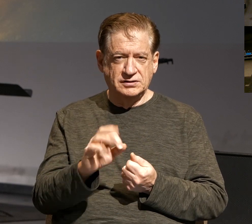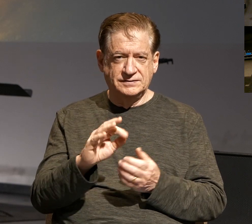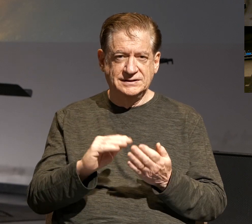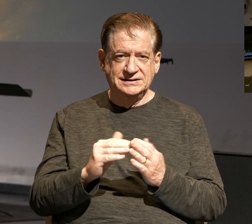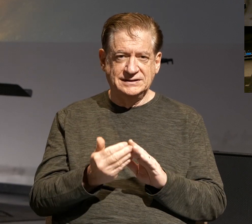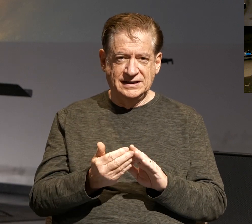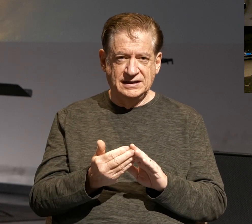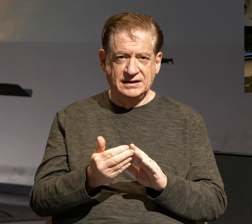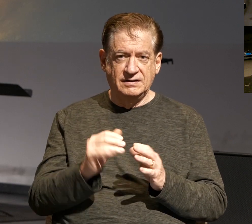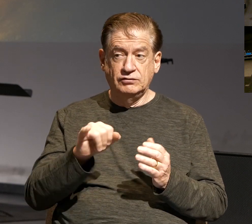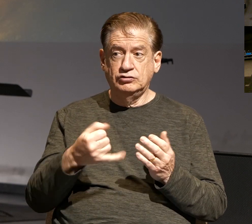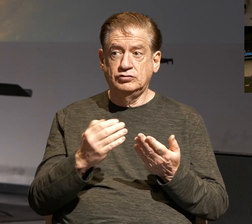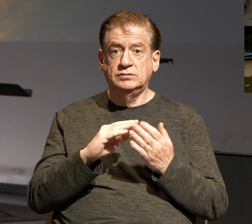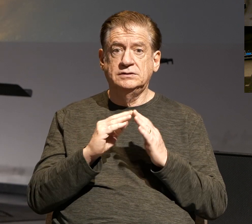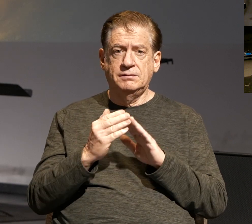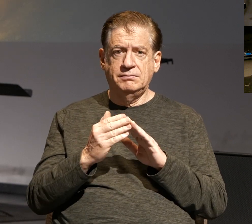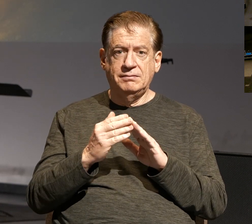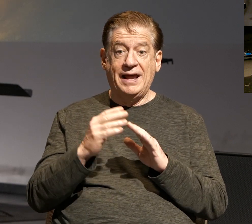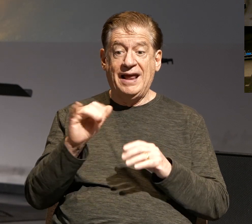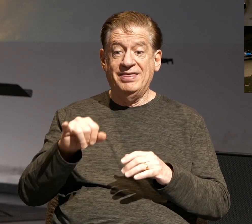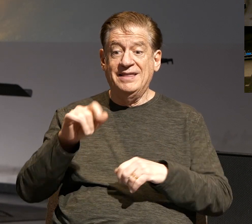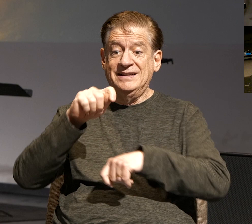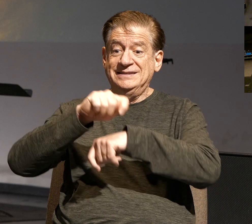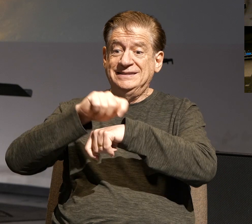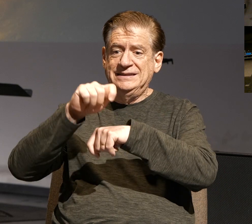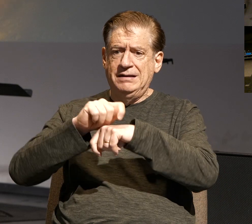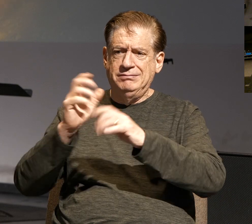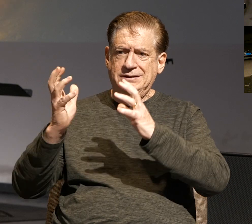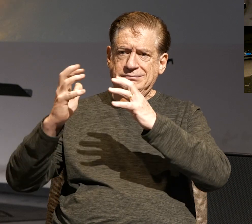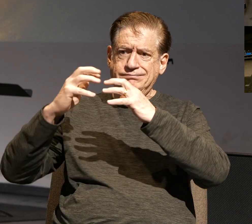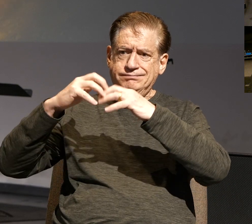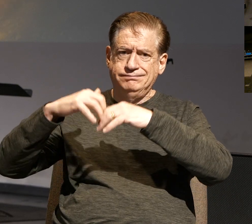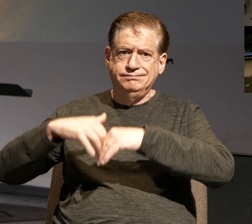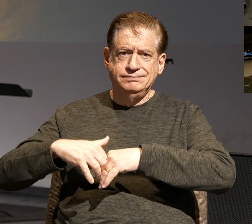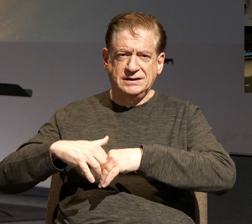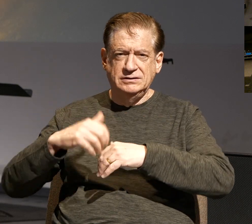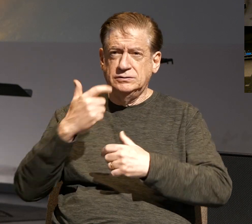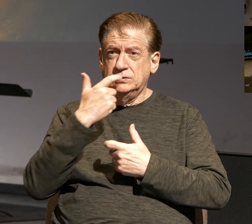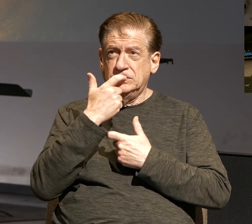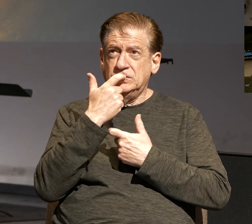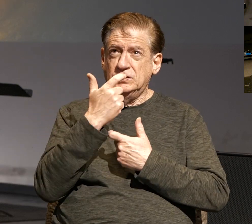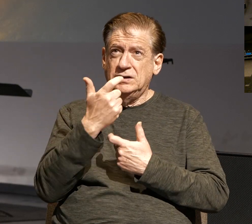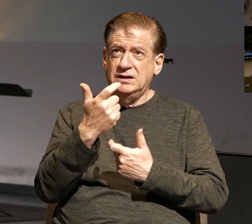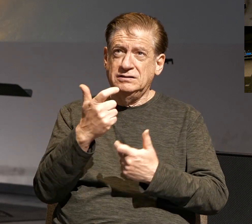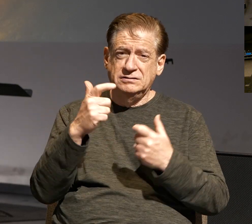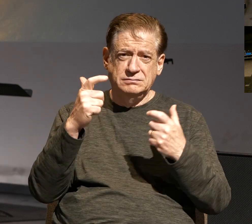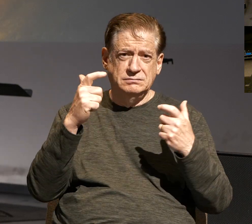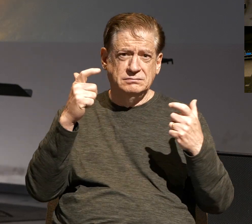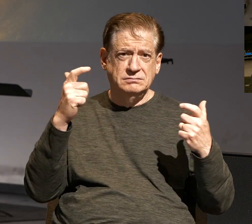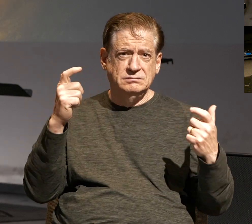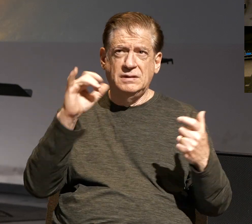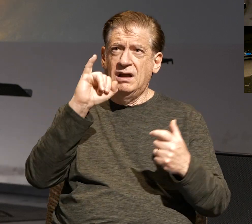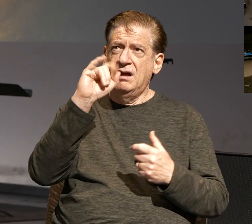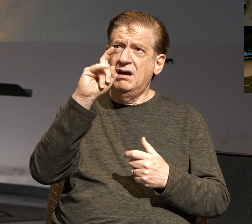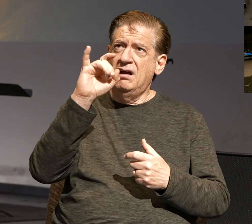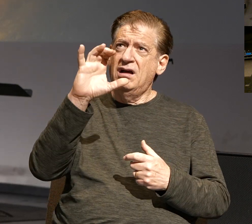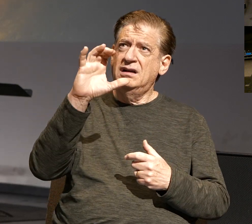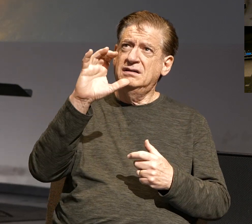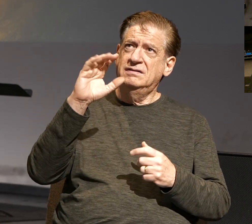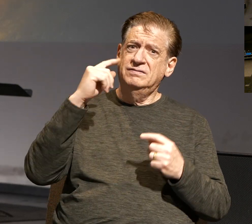and the downfall of the temple. He is watching these iconic walls